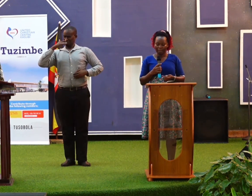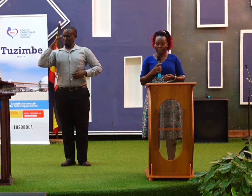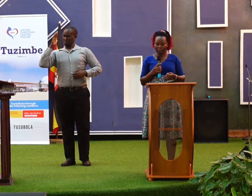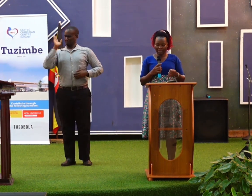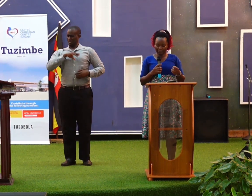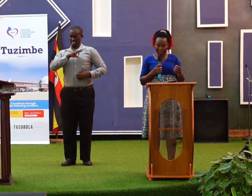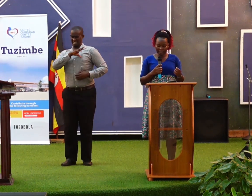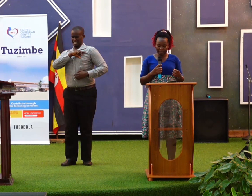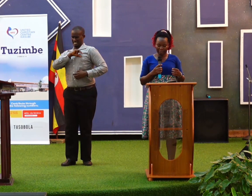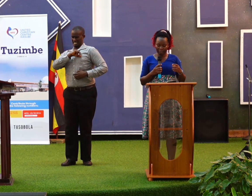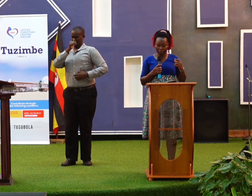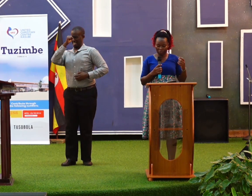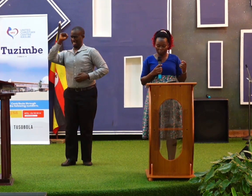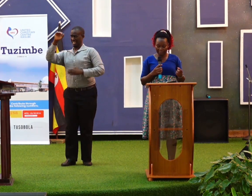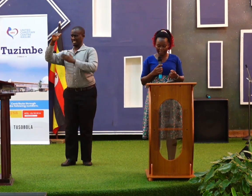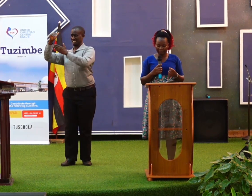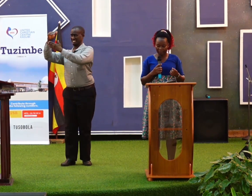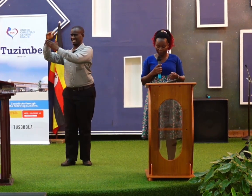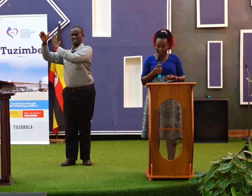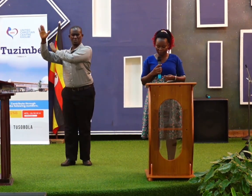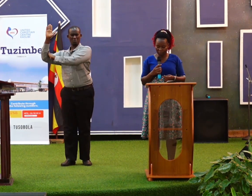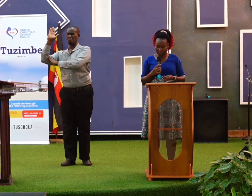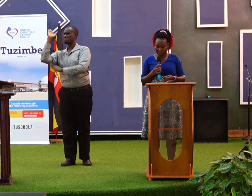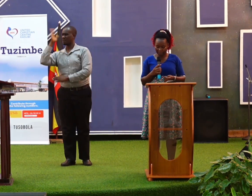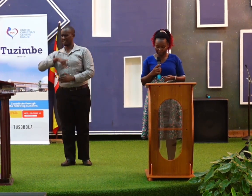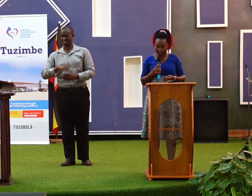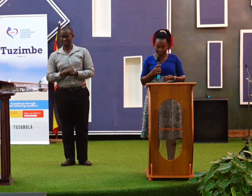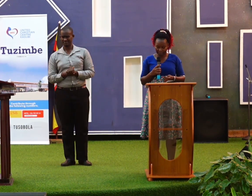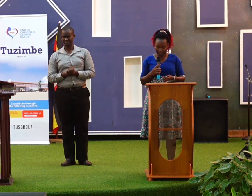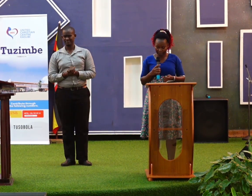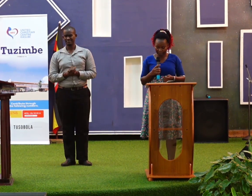He would have done something so wicked before his God.